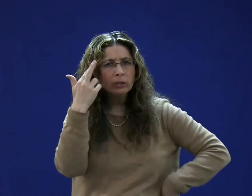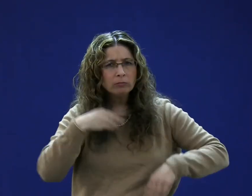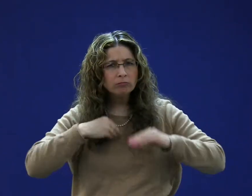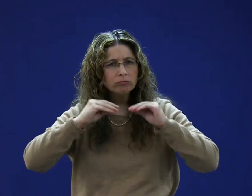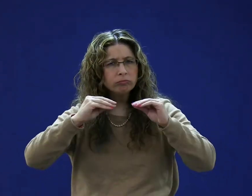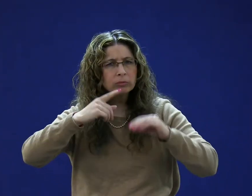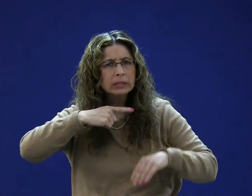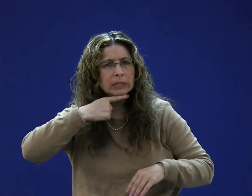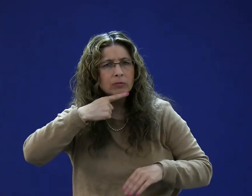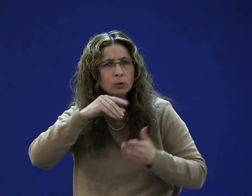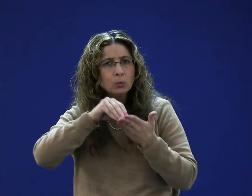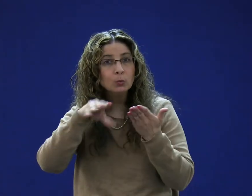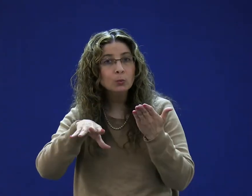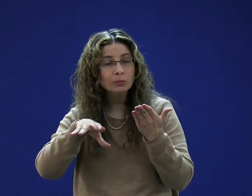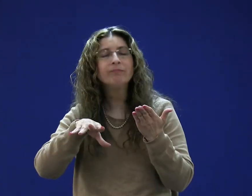Language, the history, and the culture.